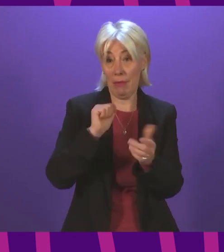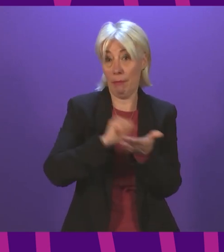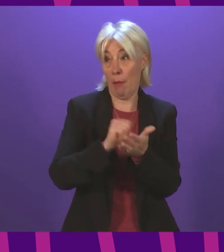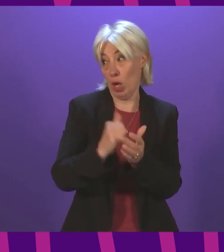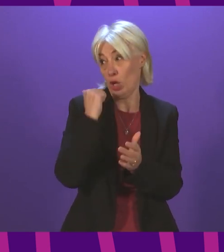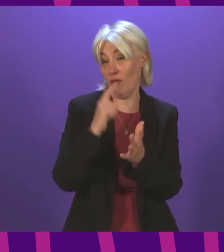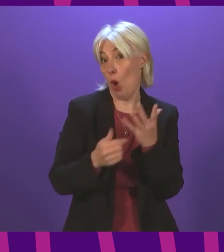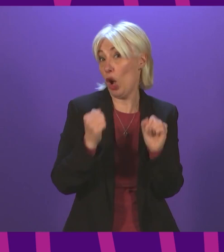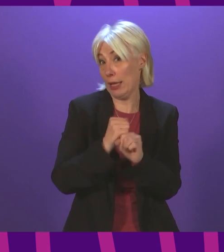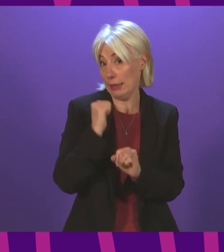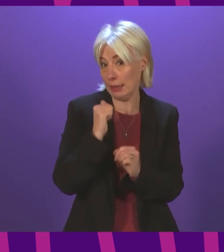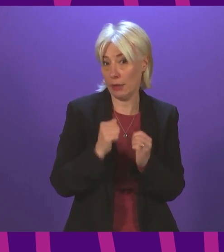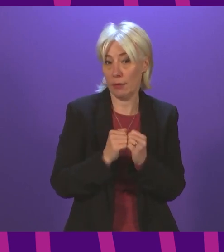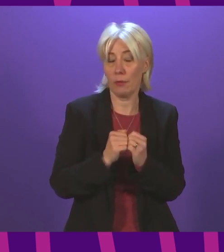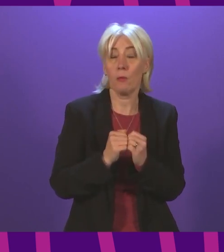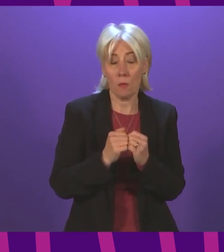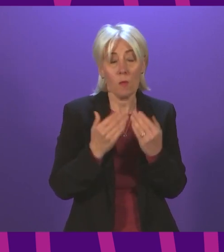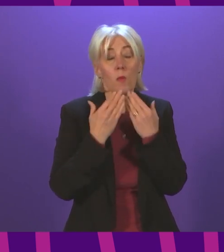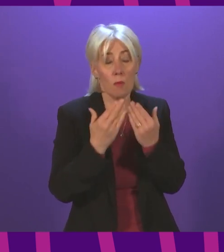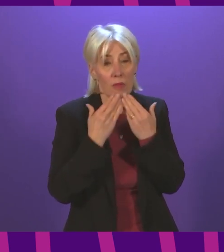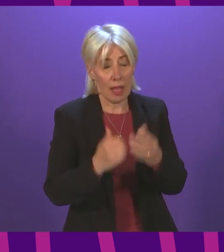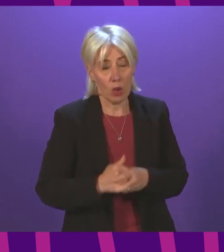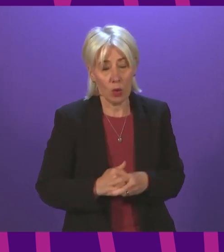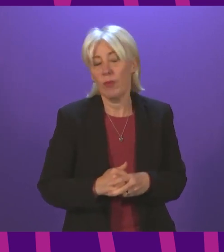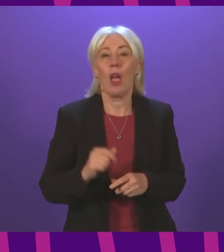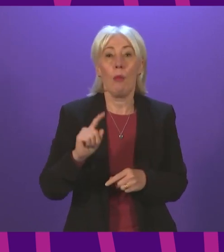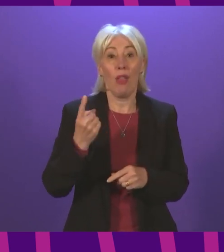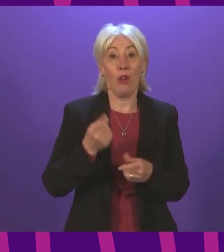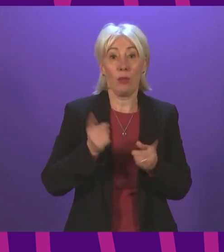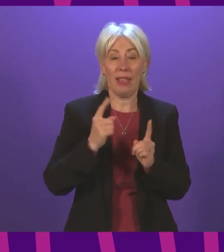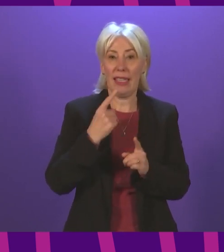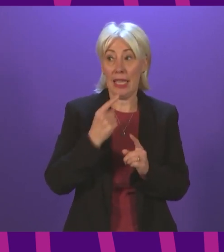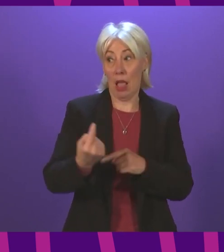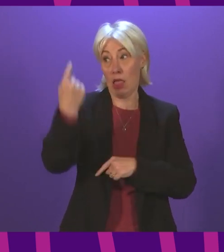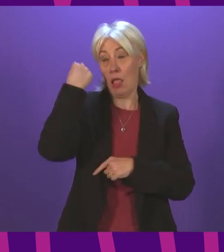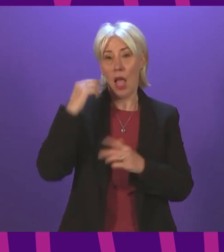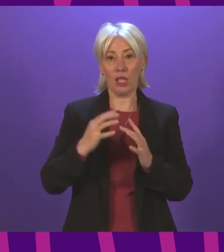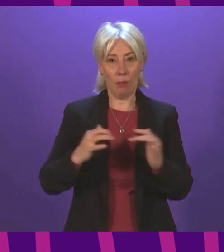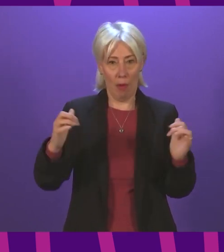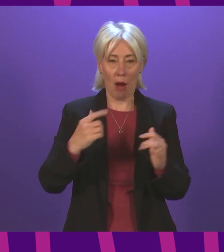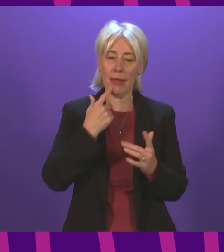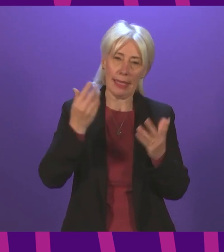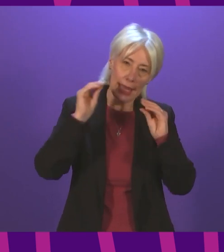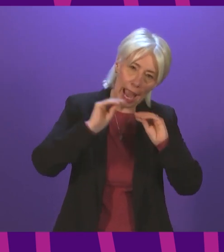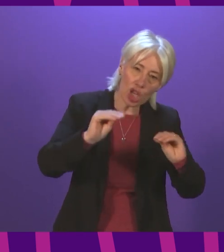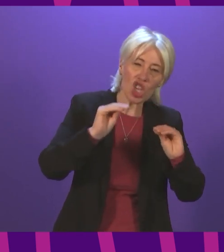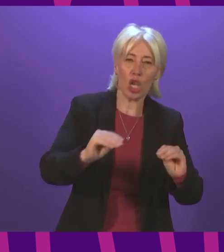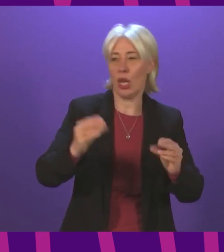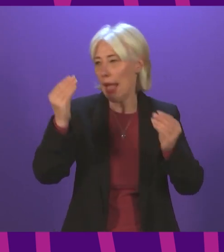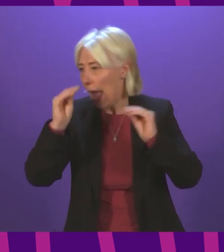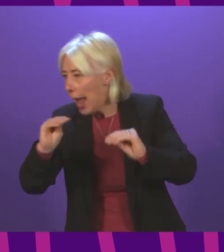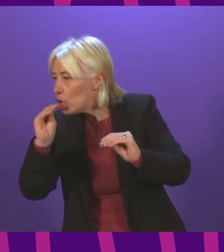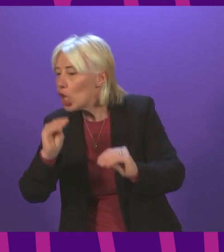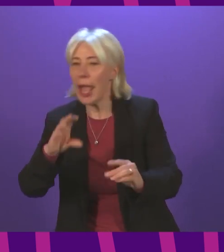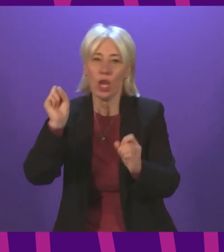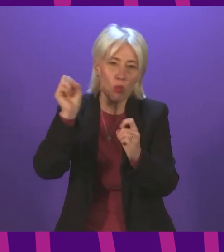Martin Whitfield. I'm grateful. The First Minister spent the whole of the last Parliament telling us that it was education. Education was her